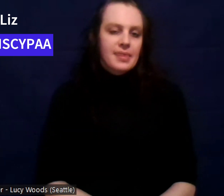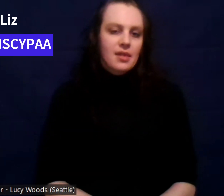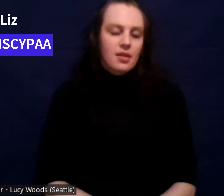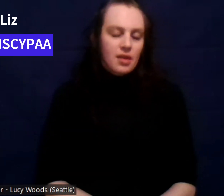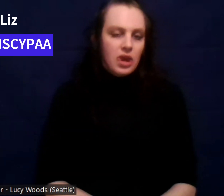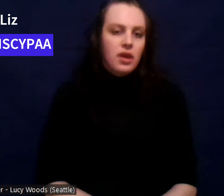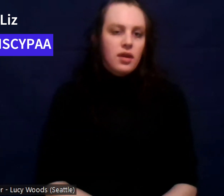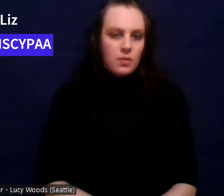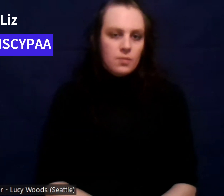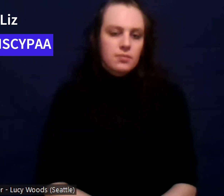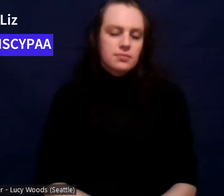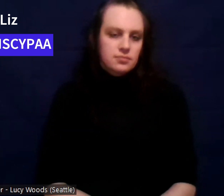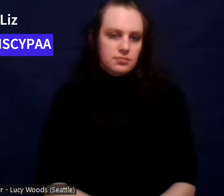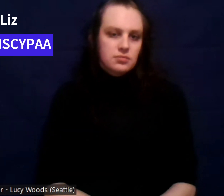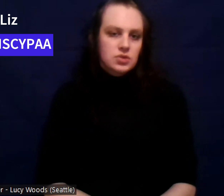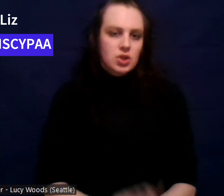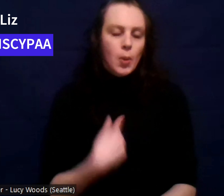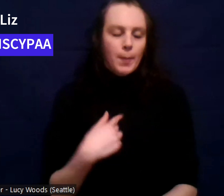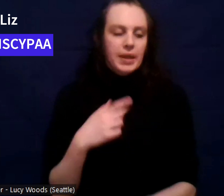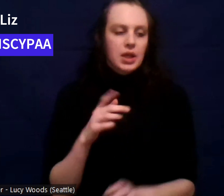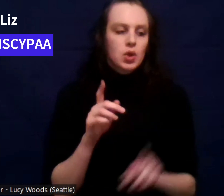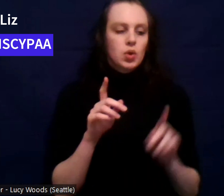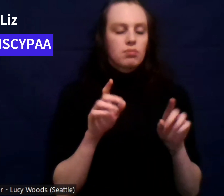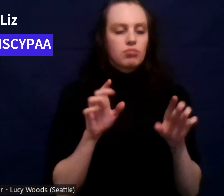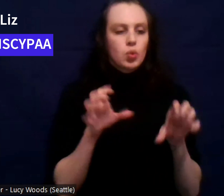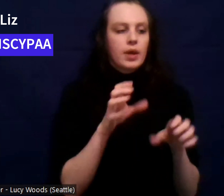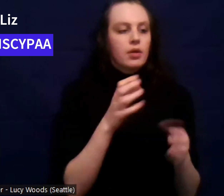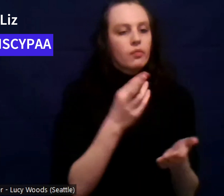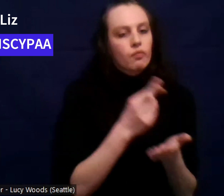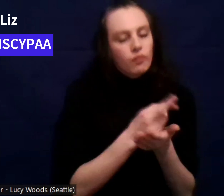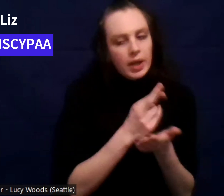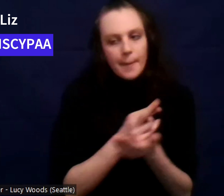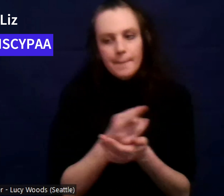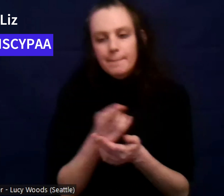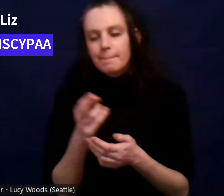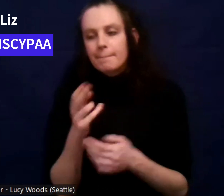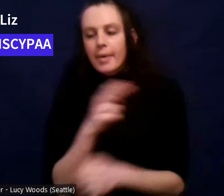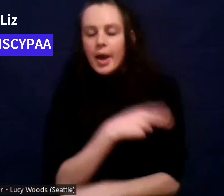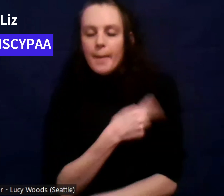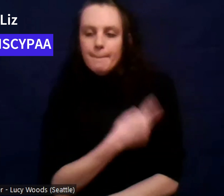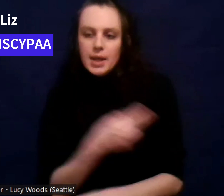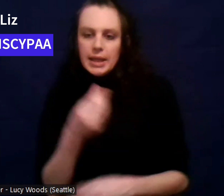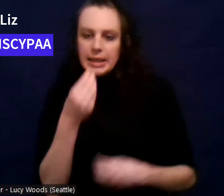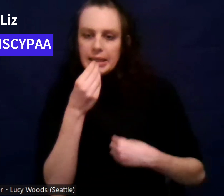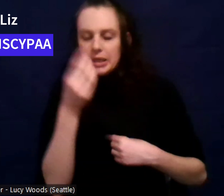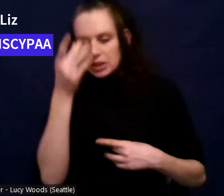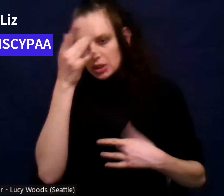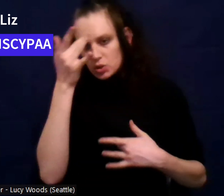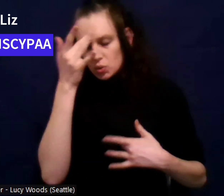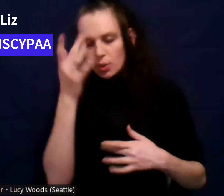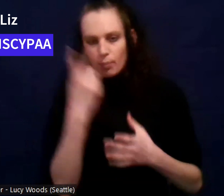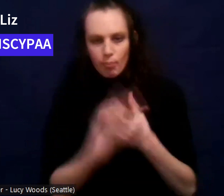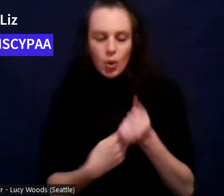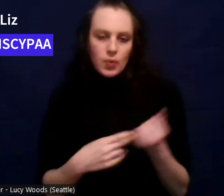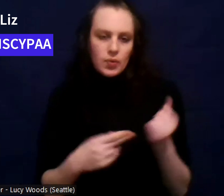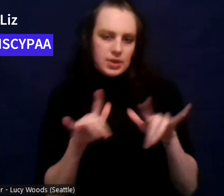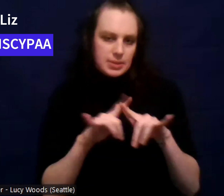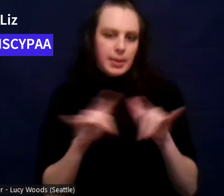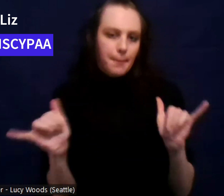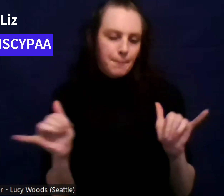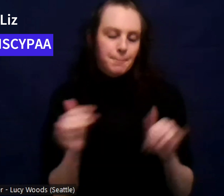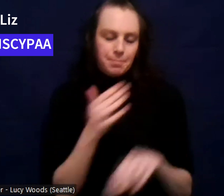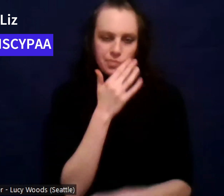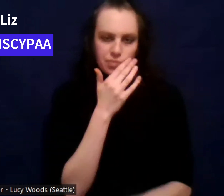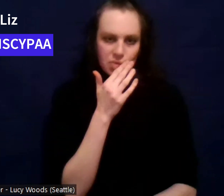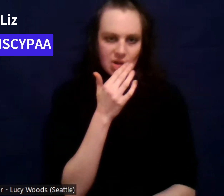Um, so it was like, I was doing both at the same time, which was a little difficult, but, um, yeah.